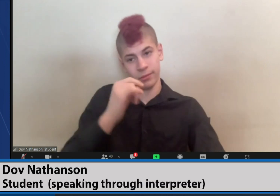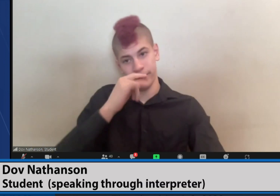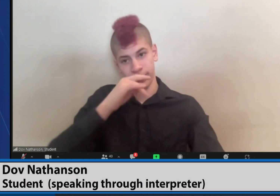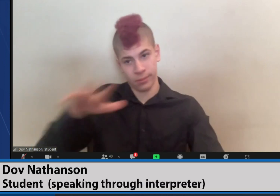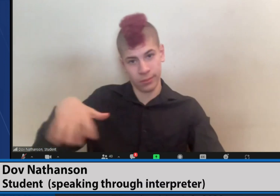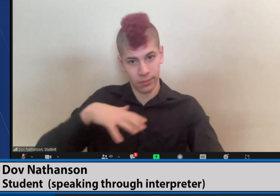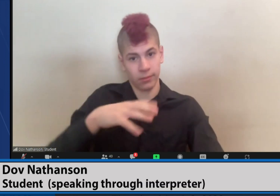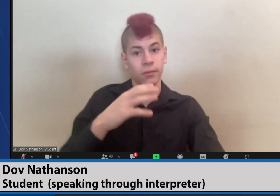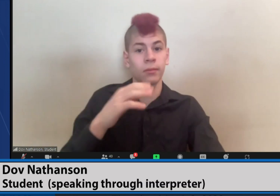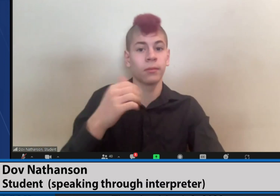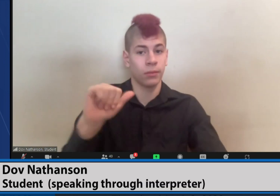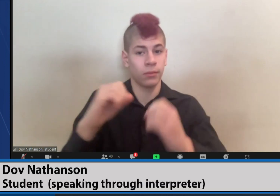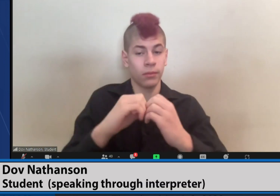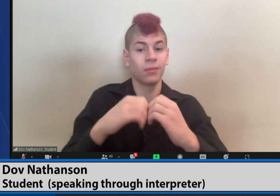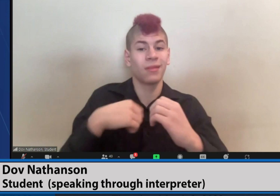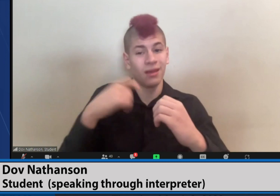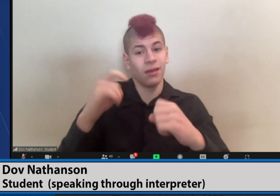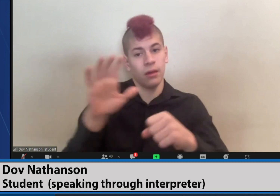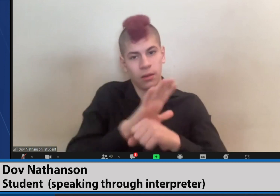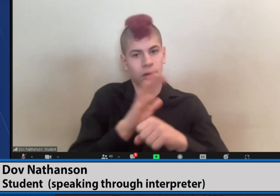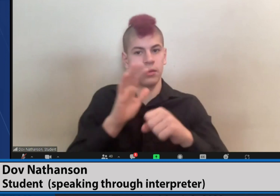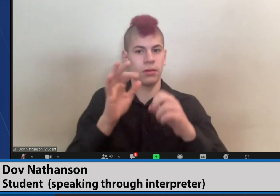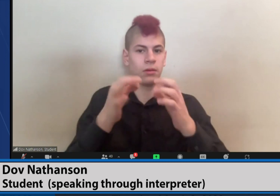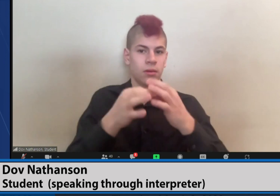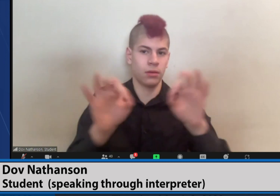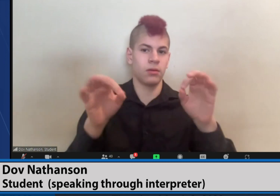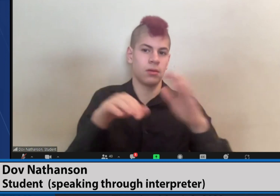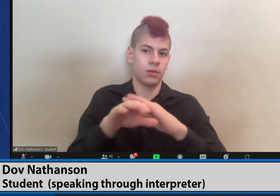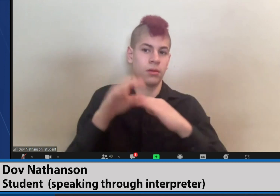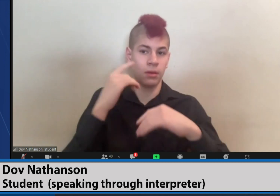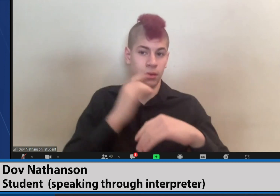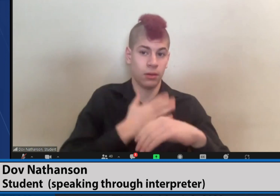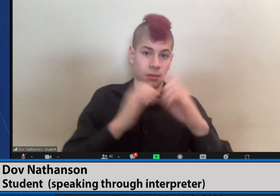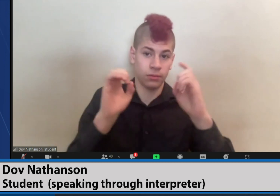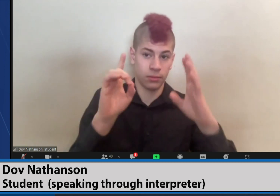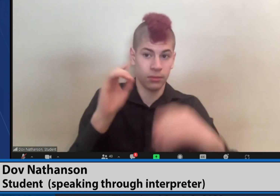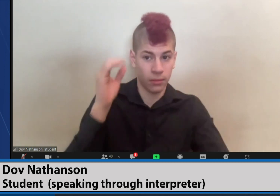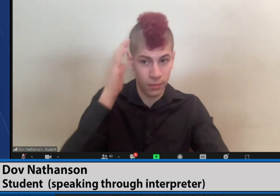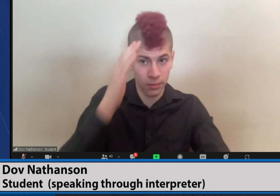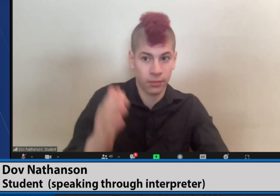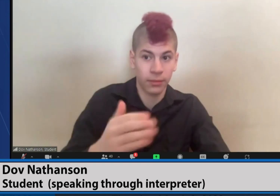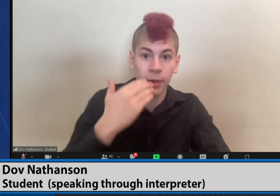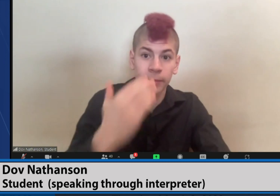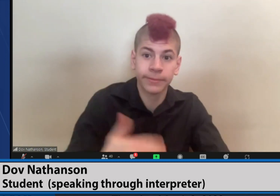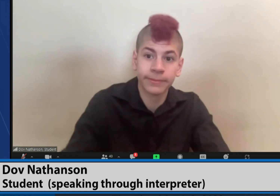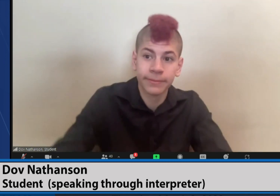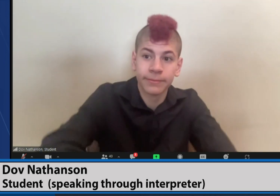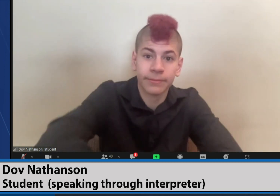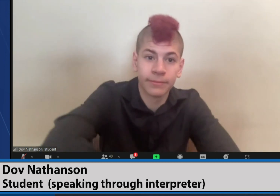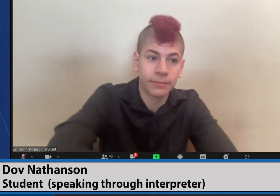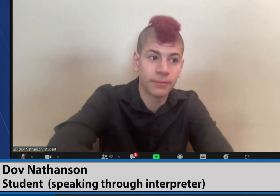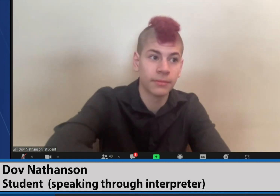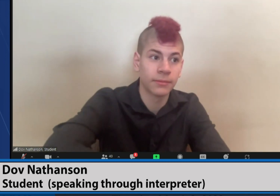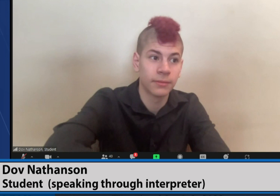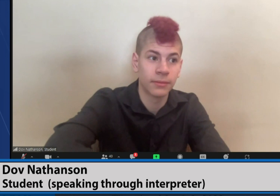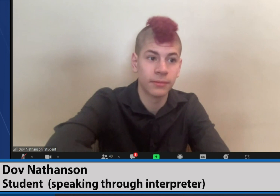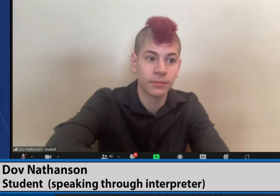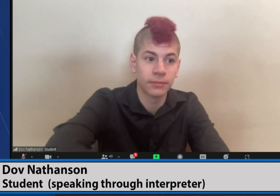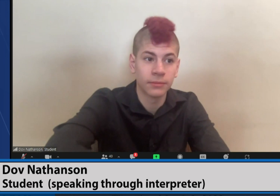necessary change for several years now, working with the Minnesota Department of Education and the Minnesota Commission of Deaf, Deaf, Blind and Hard of